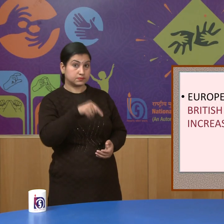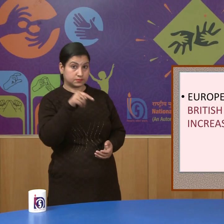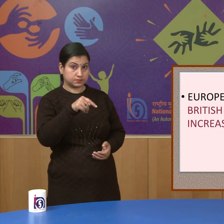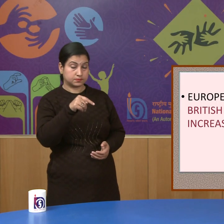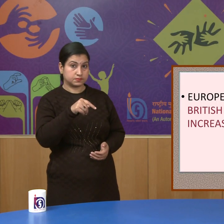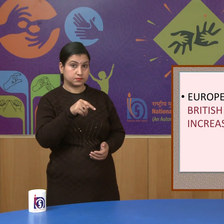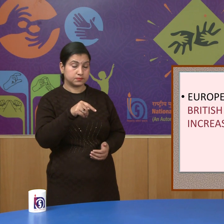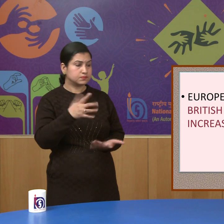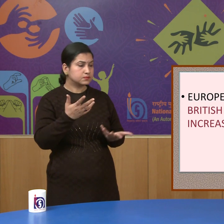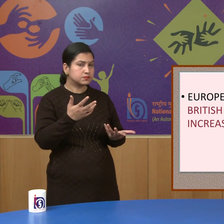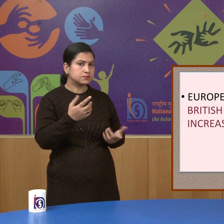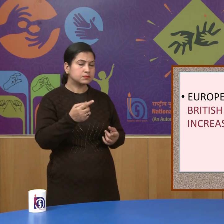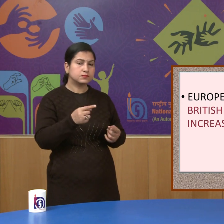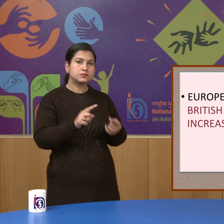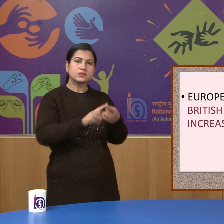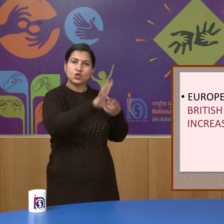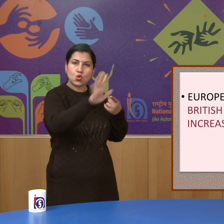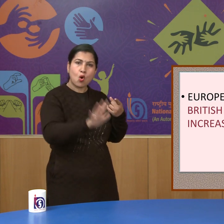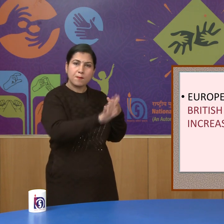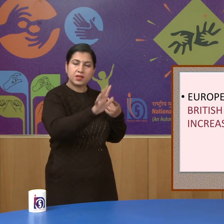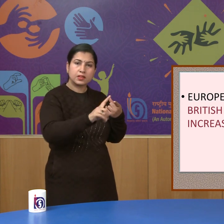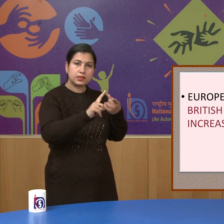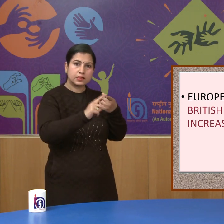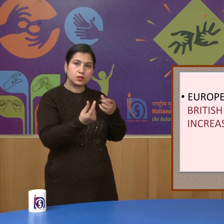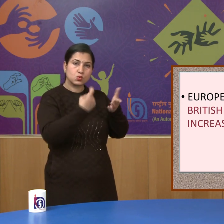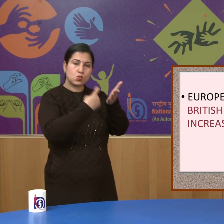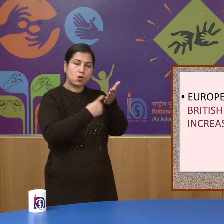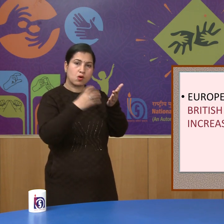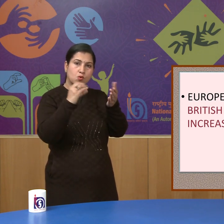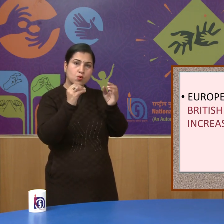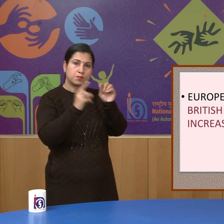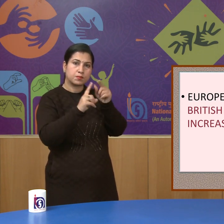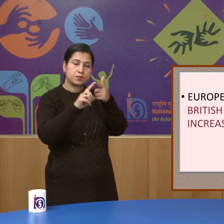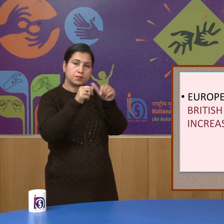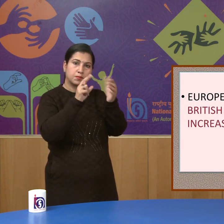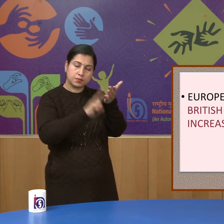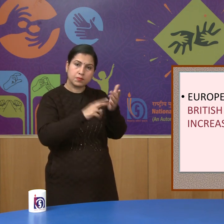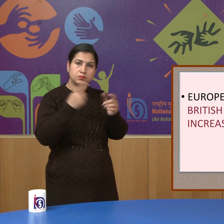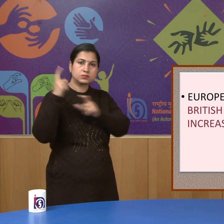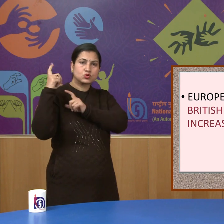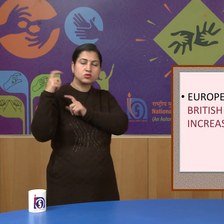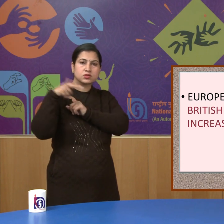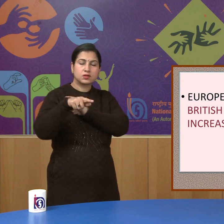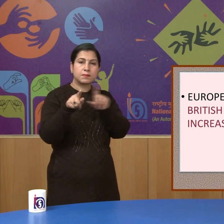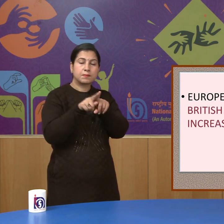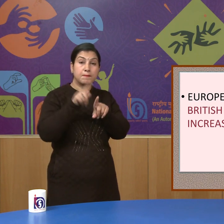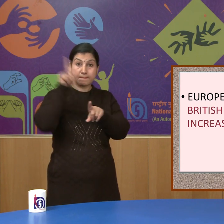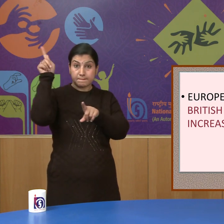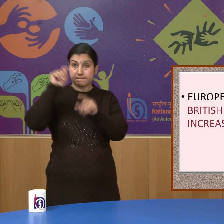the number of European soldiers in British Indian army